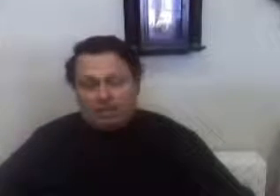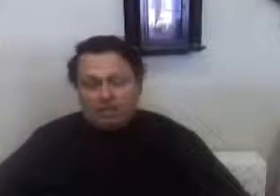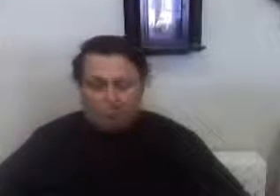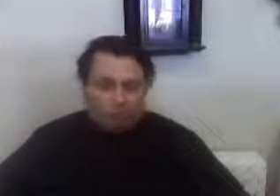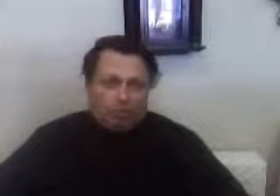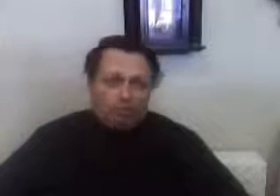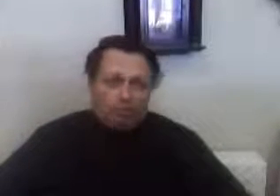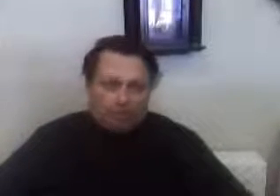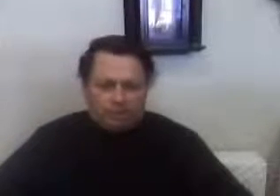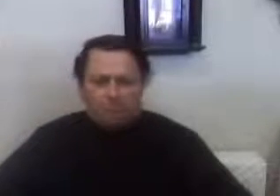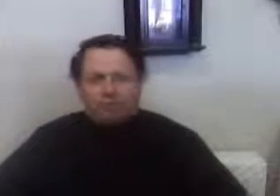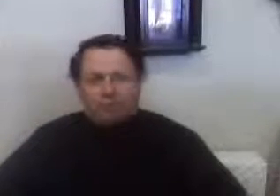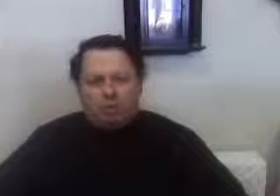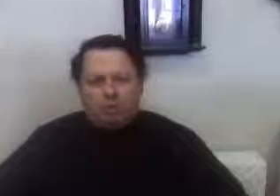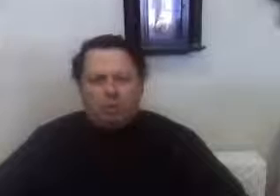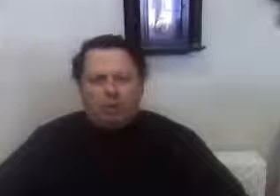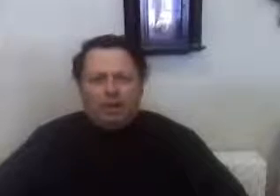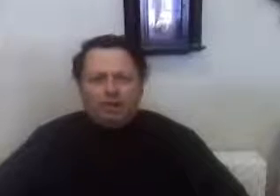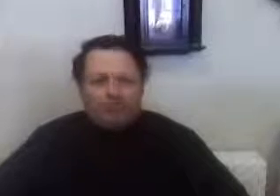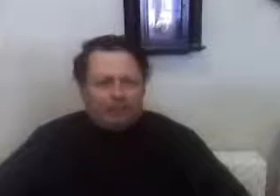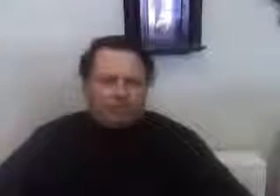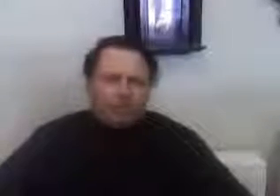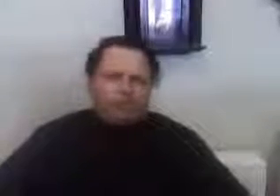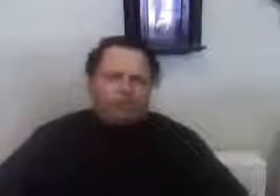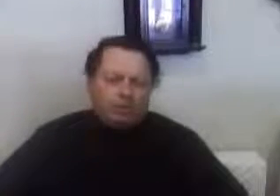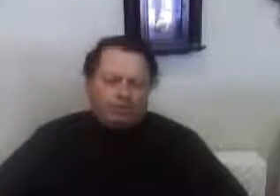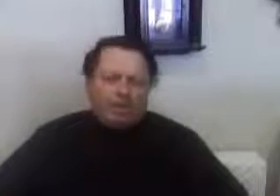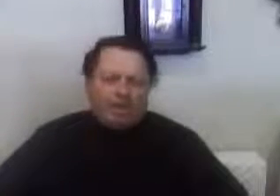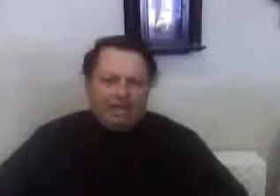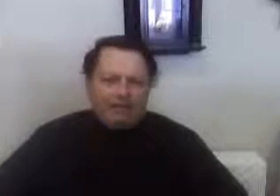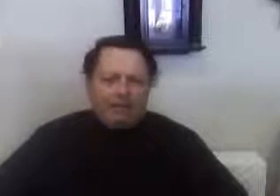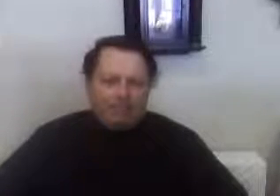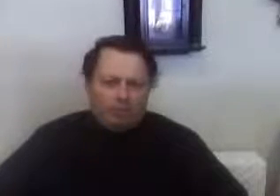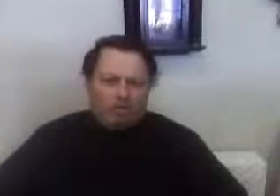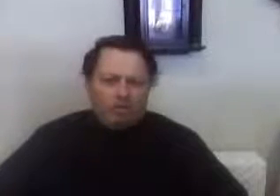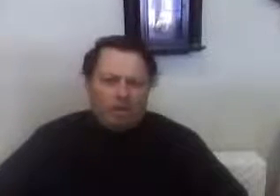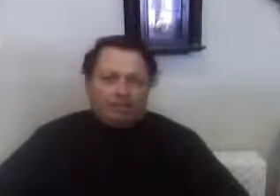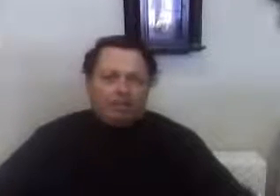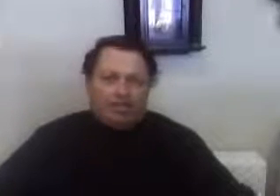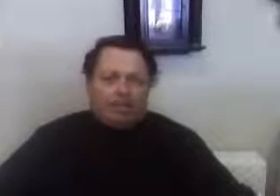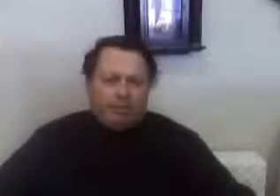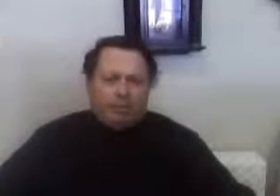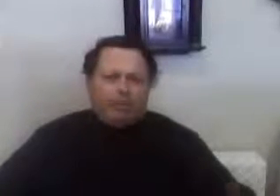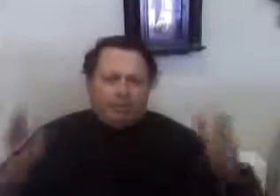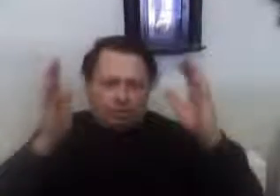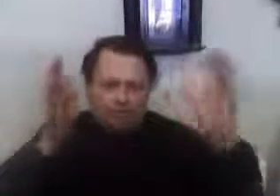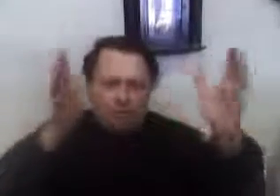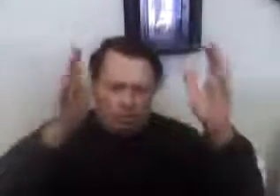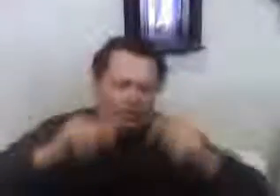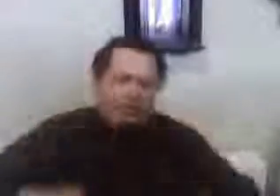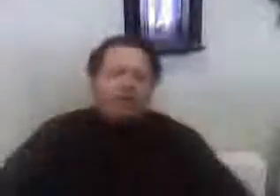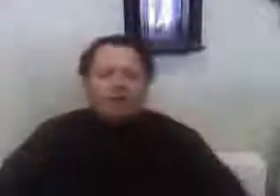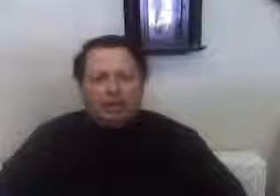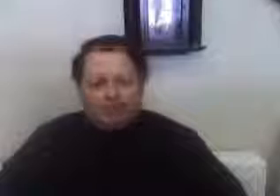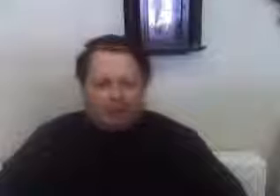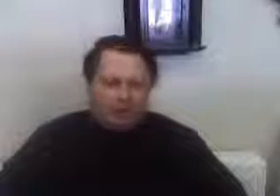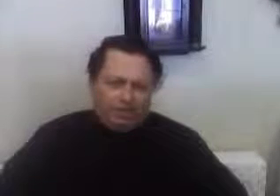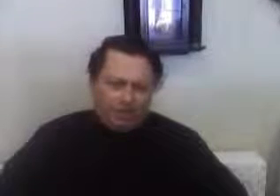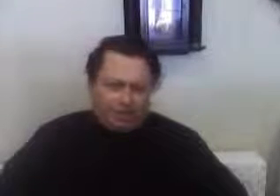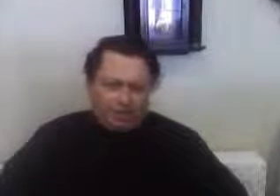or more in 20 states or more, the federal government will give me $85 million to campaign with January of 2016.